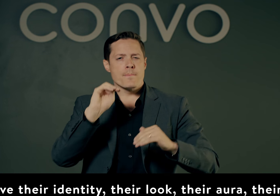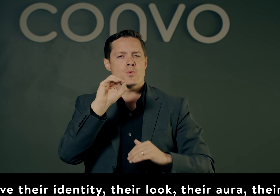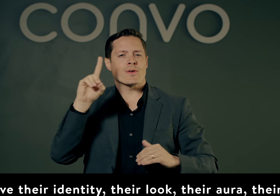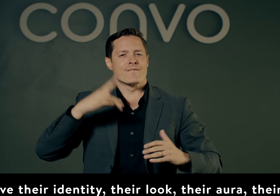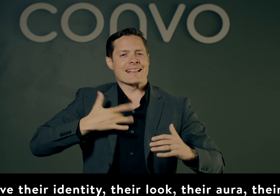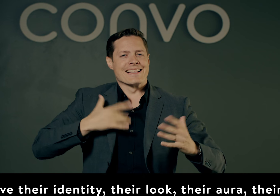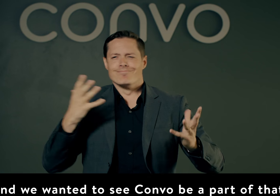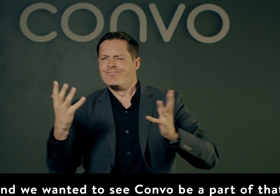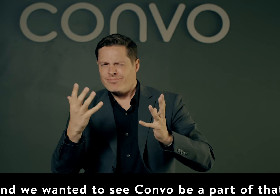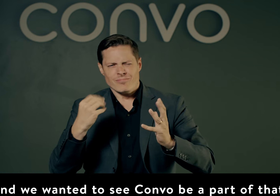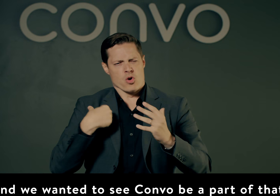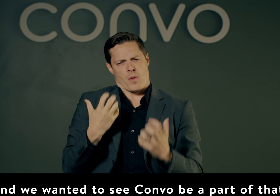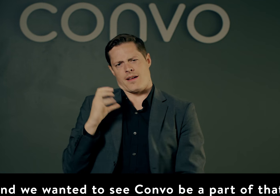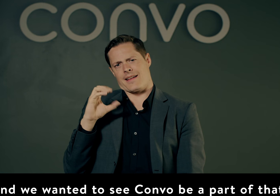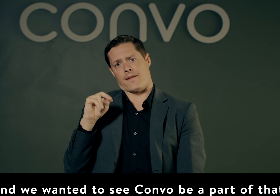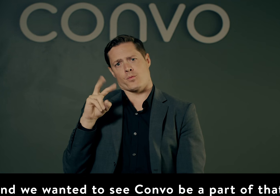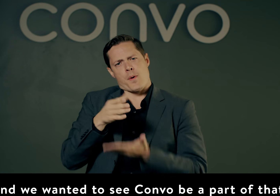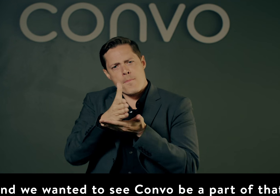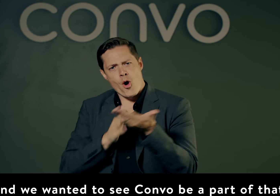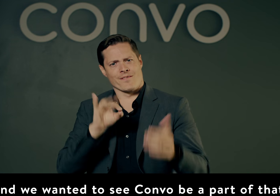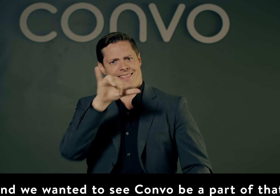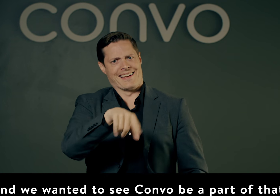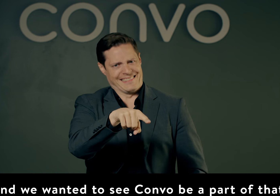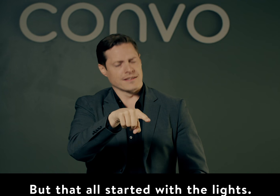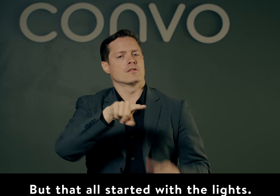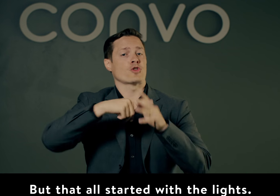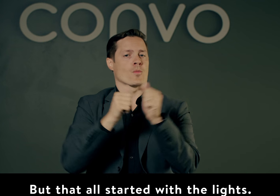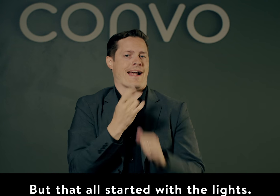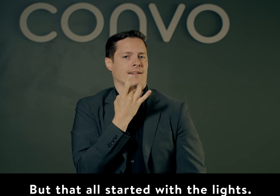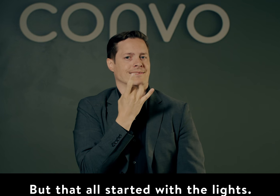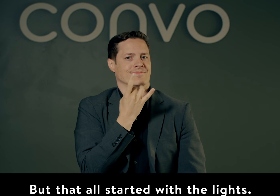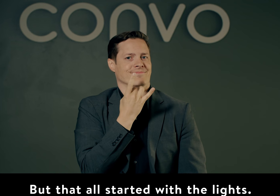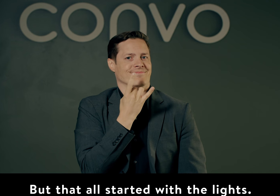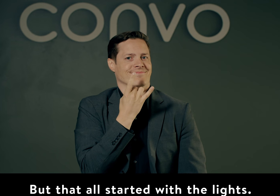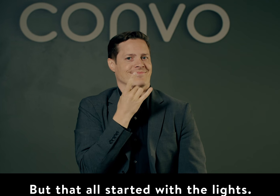mood, and we wanted to see Convo be a part of that. But that all started with the lights.